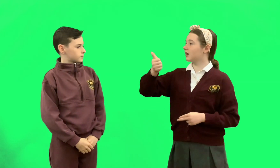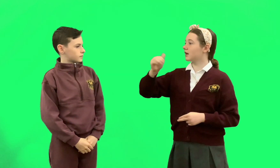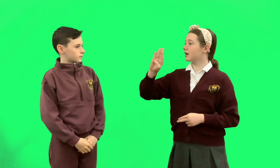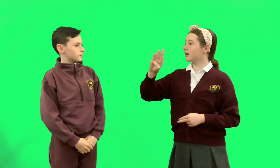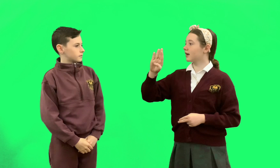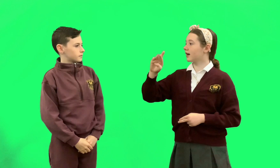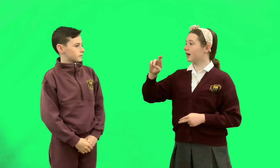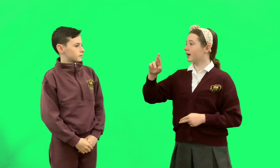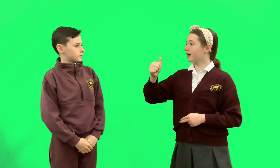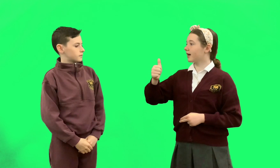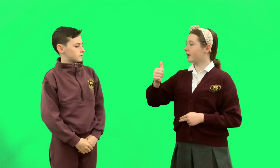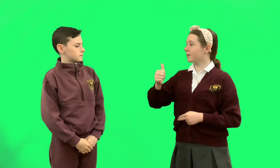Dublin.